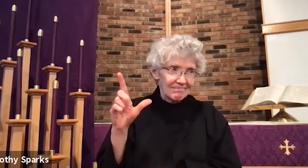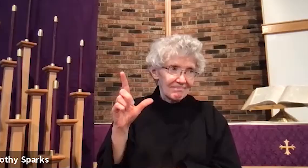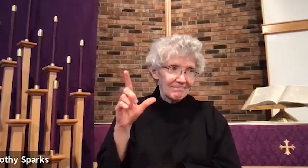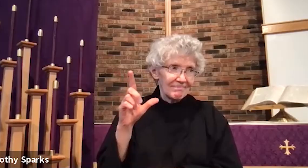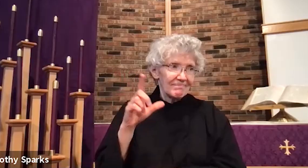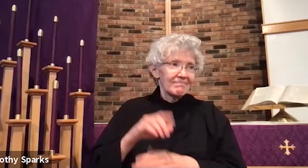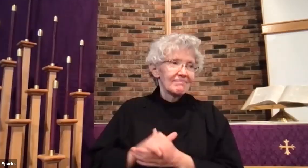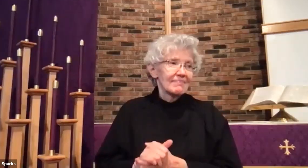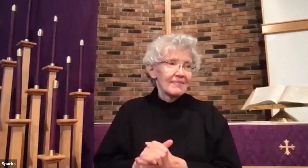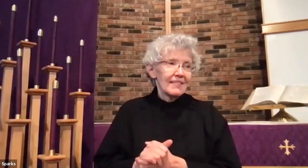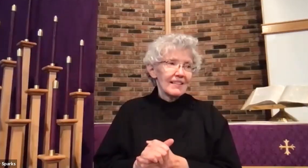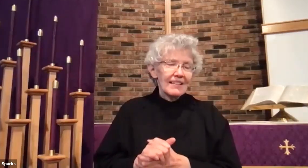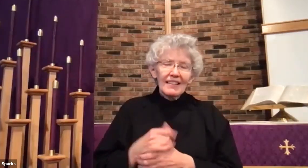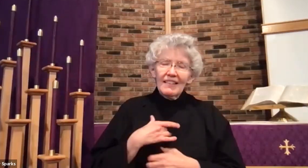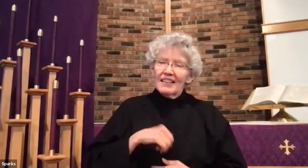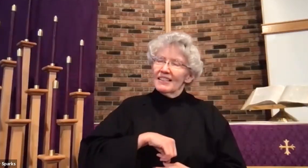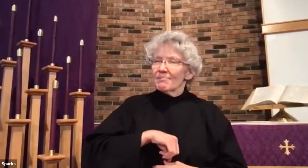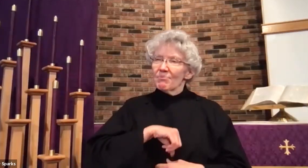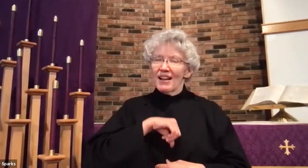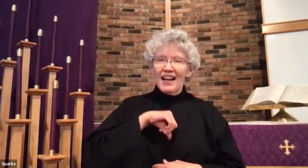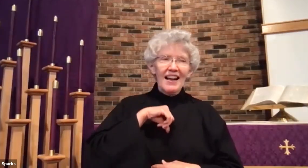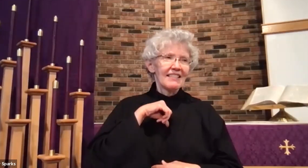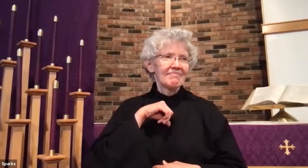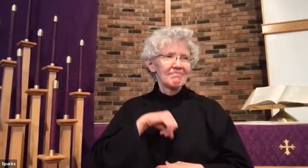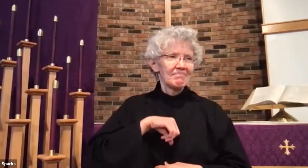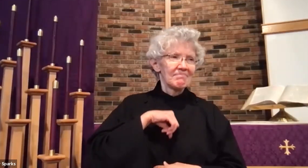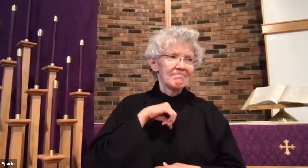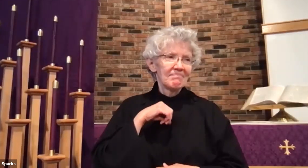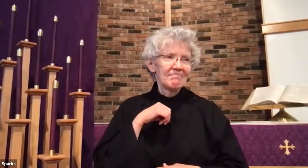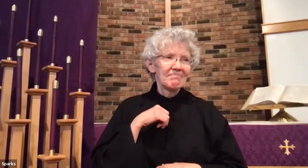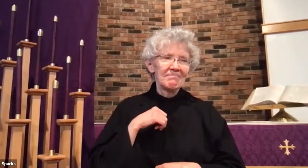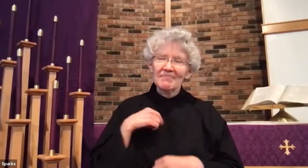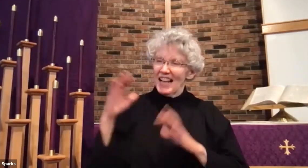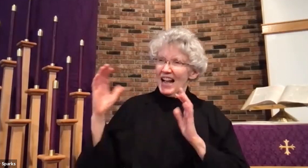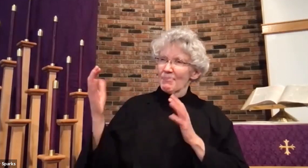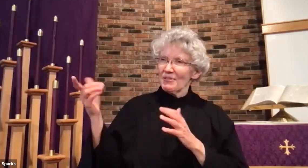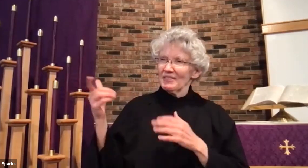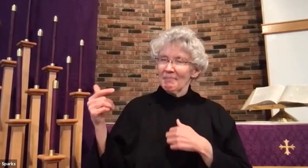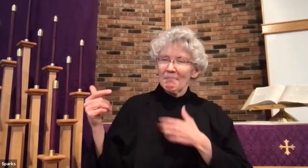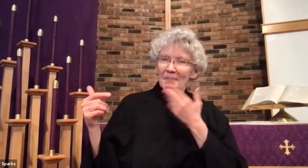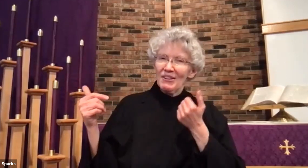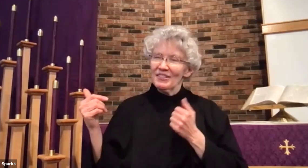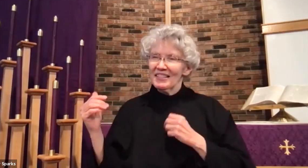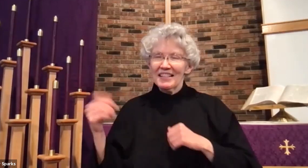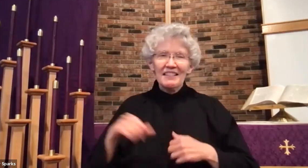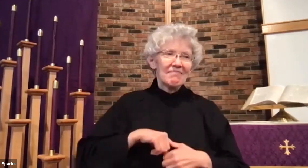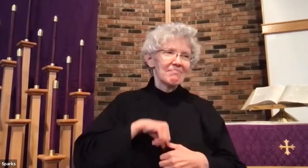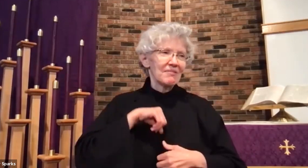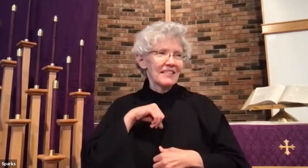In the second week of Lent, we will focus on breaking free from our pride and comparing